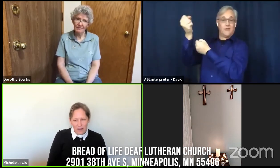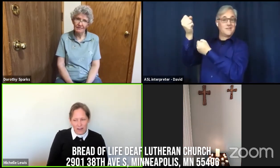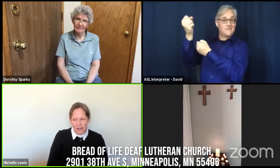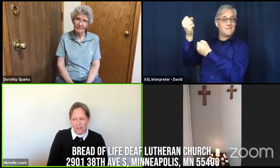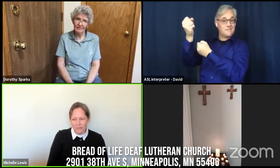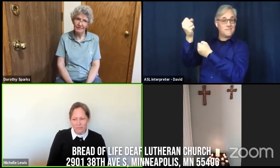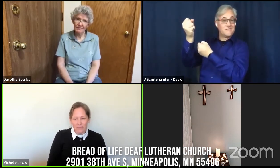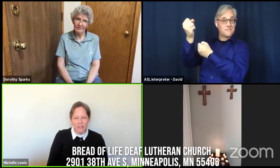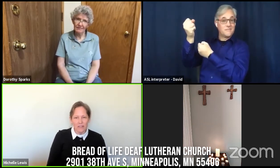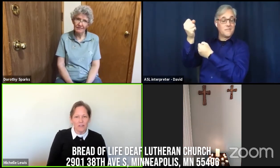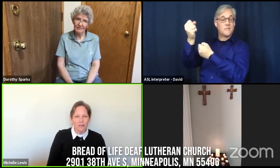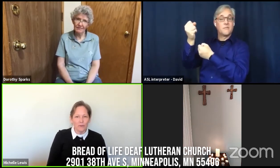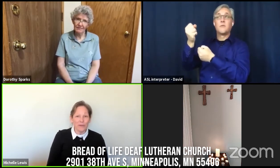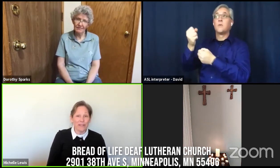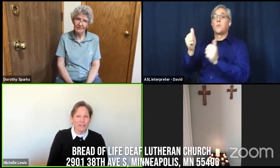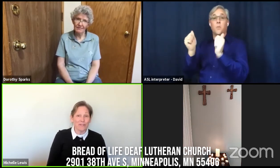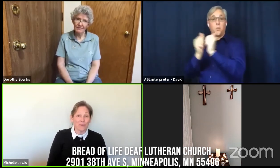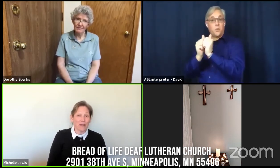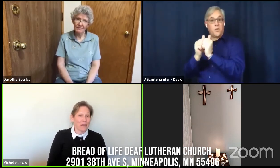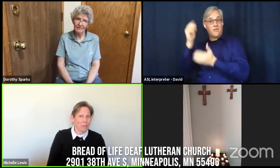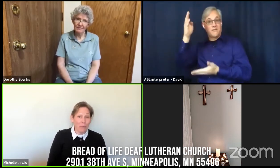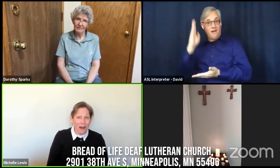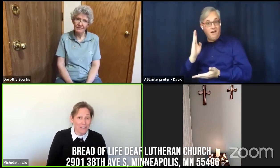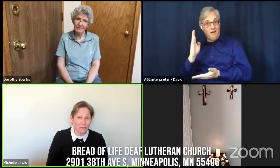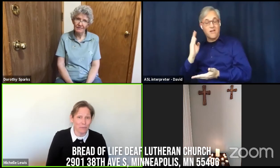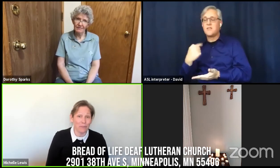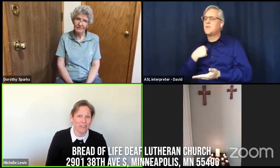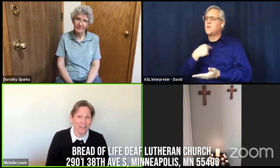we can do impossible things